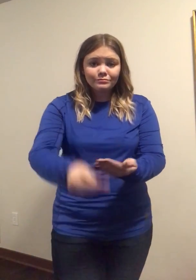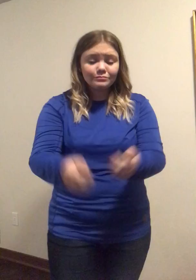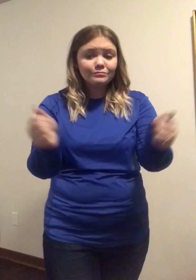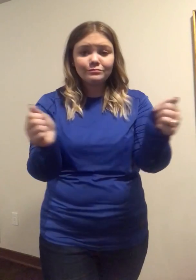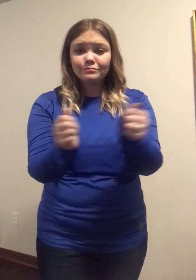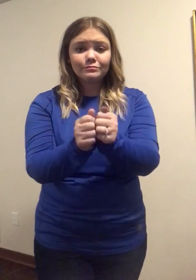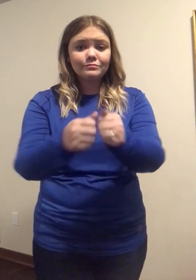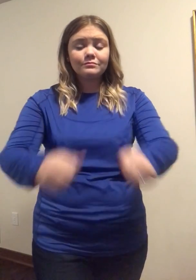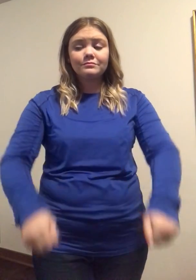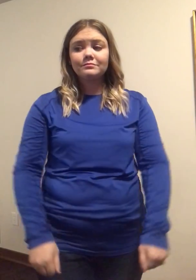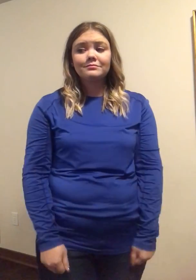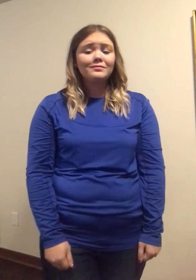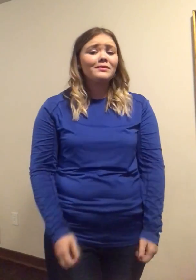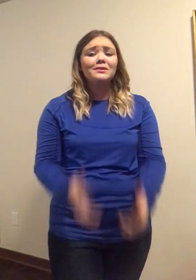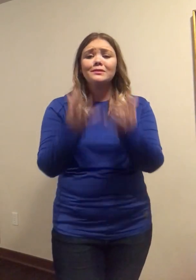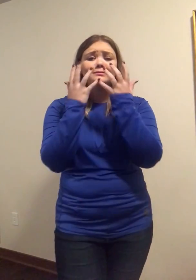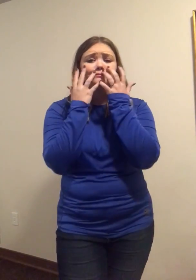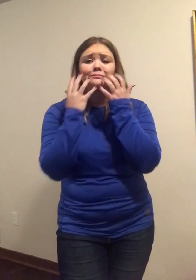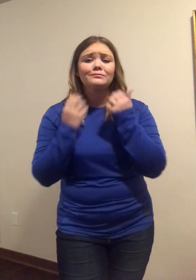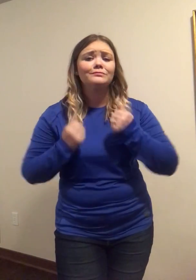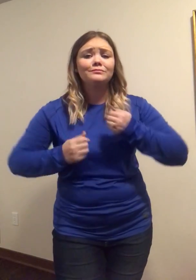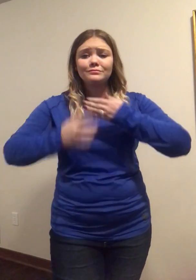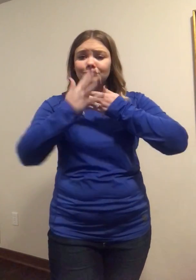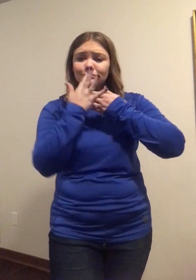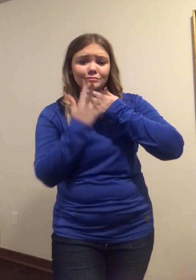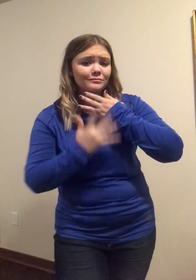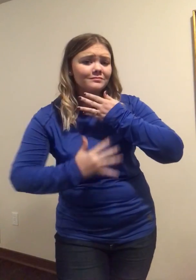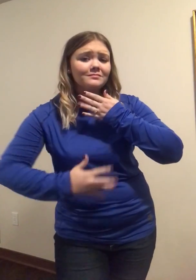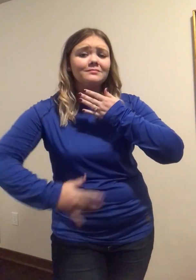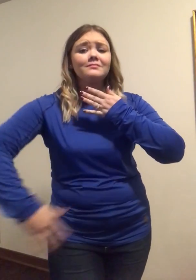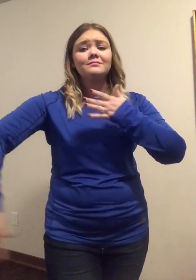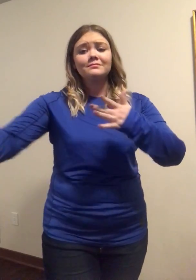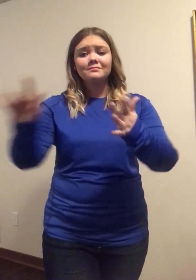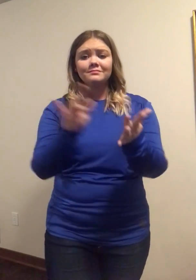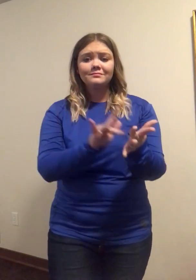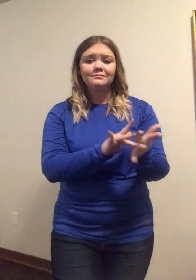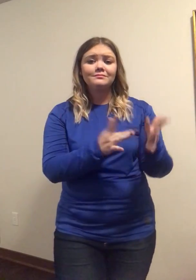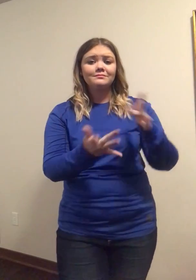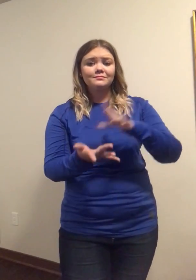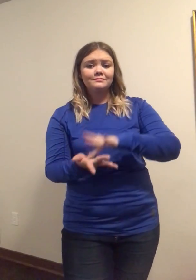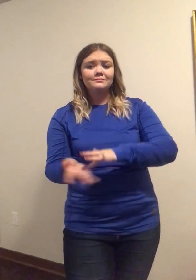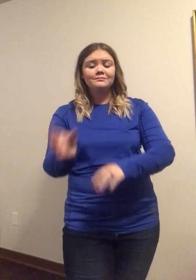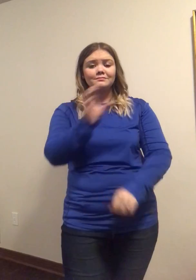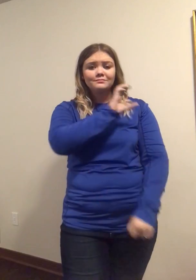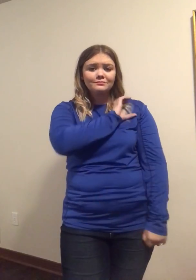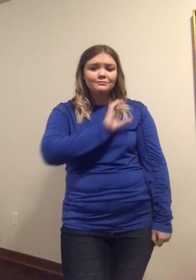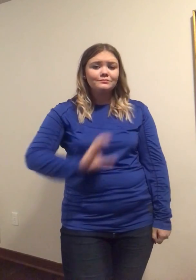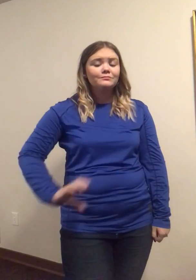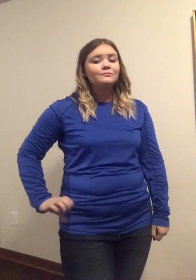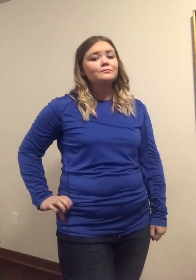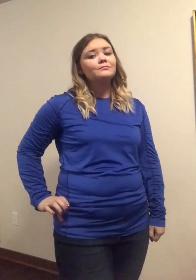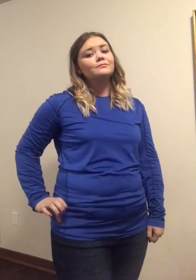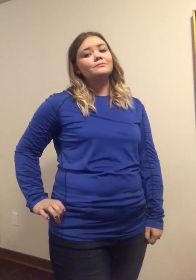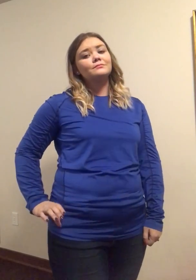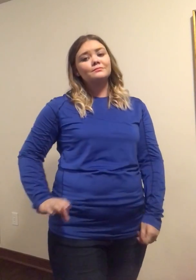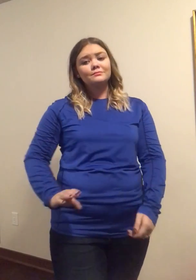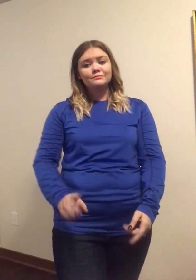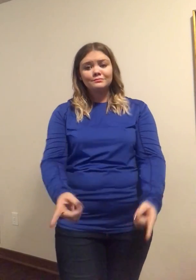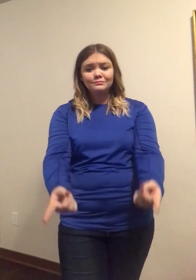born with the precious blood of Jesus. The